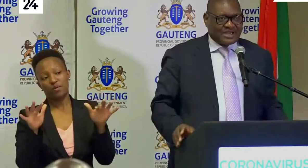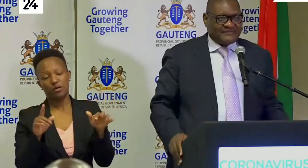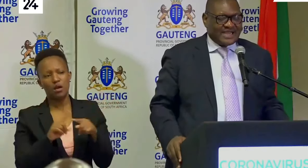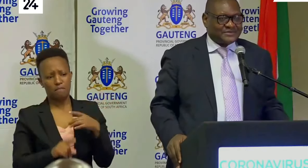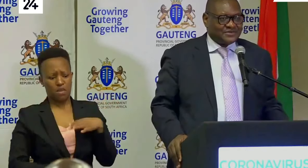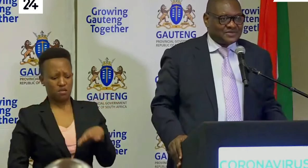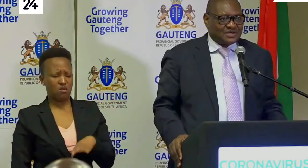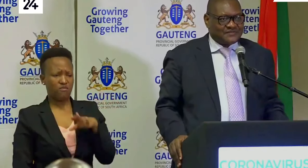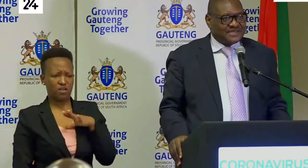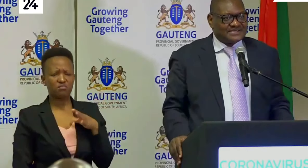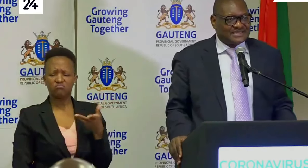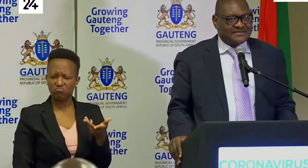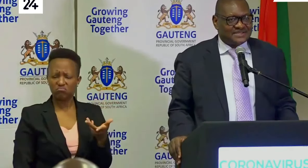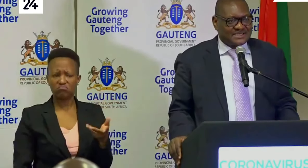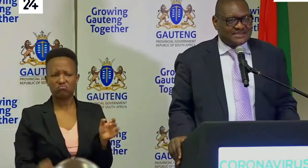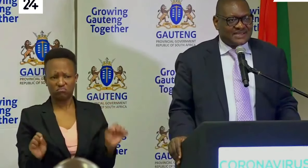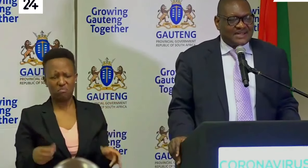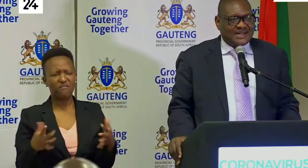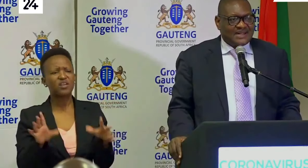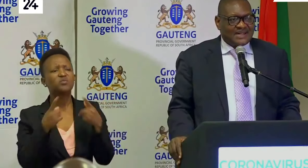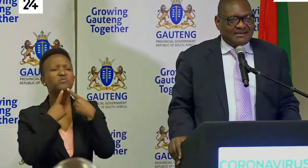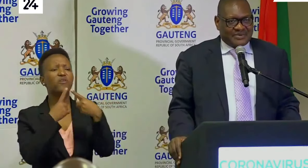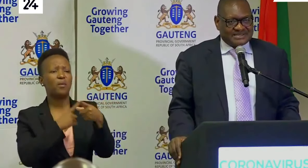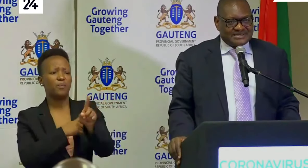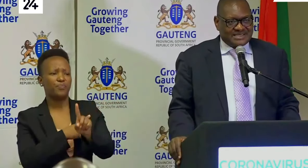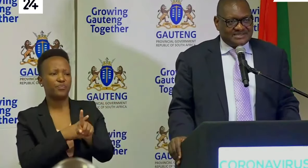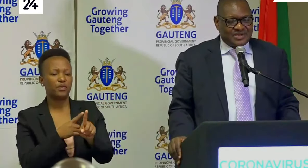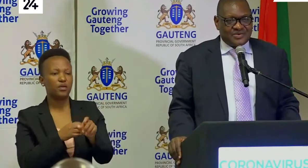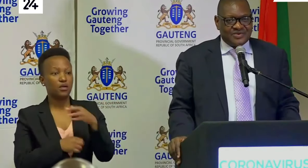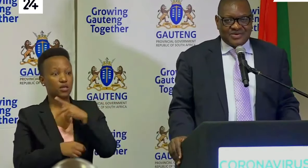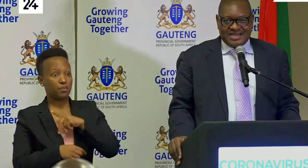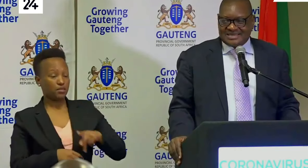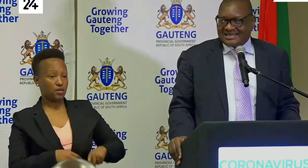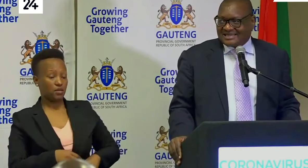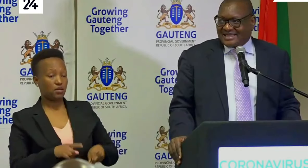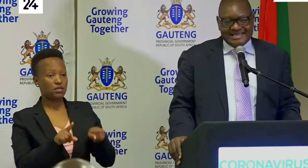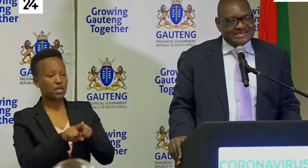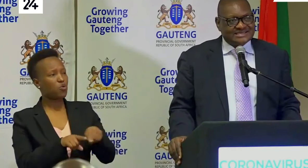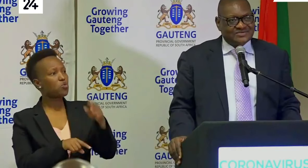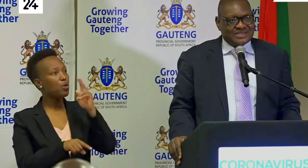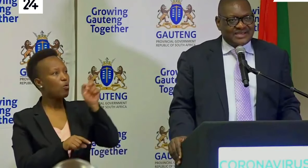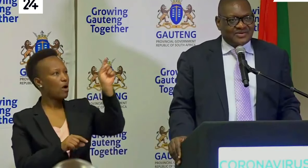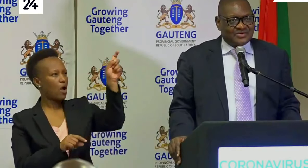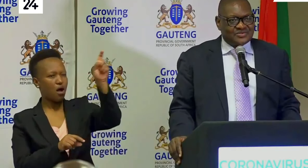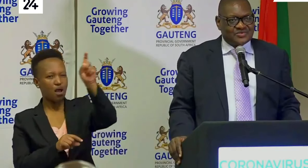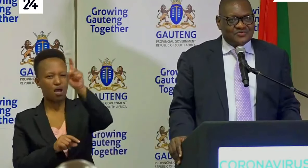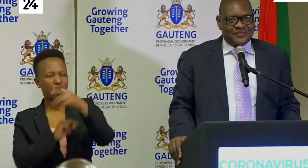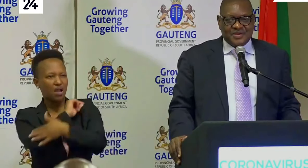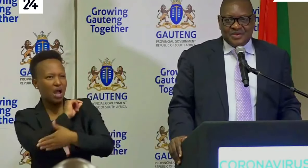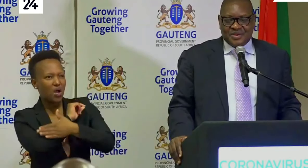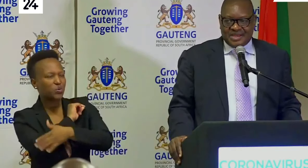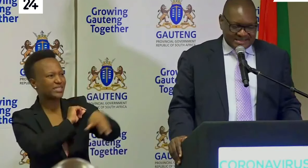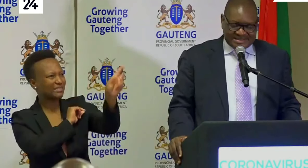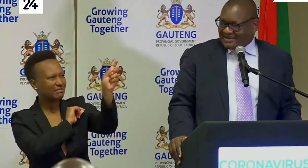absolute confidence as I have said in our president when we look at other nations what they are going through